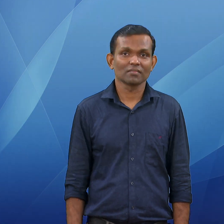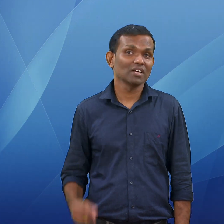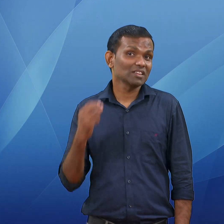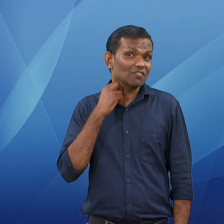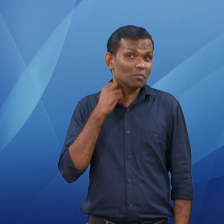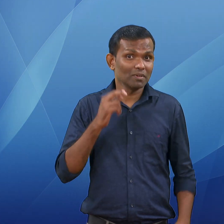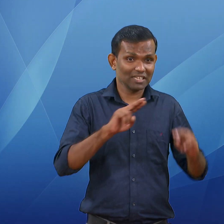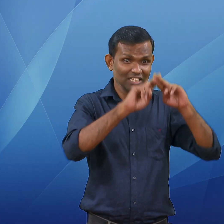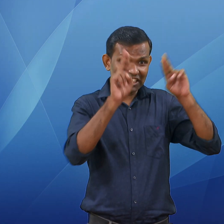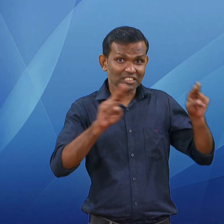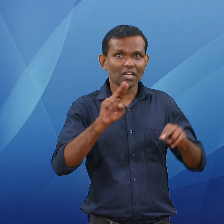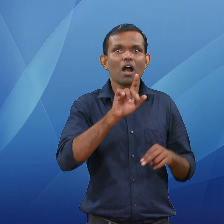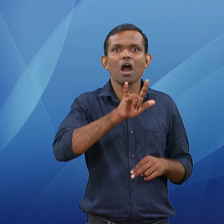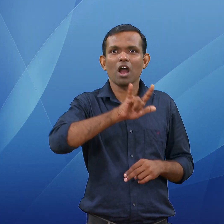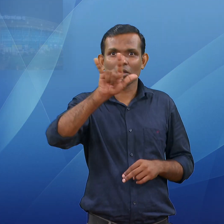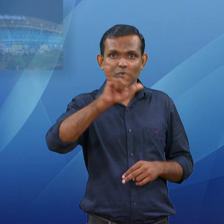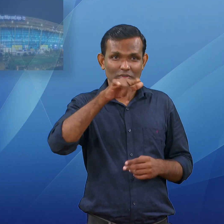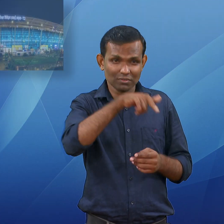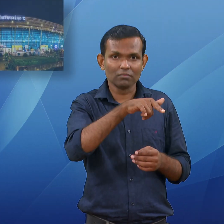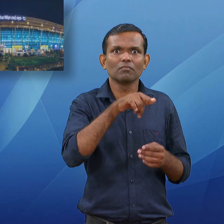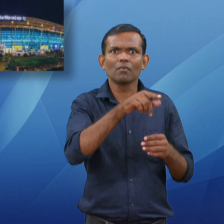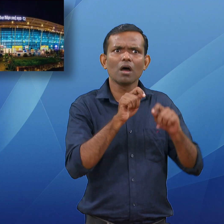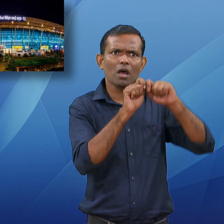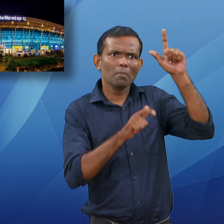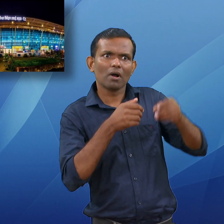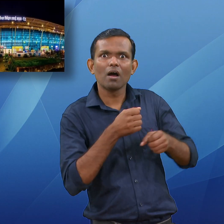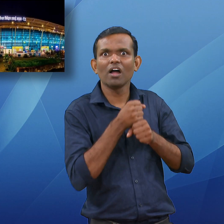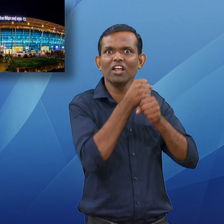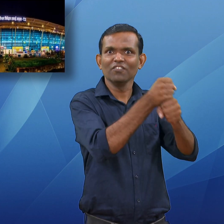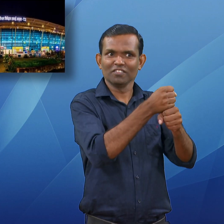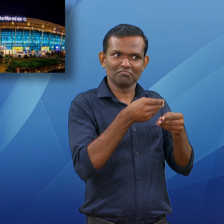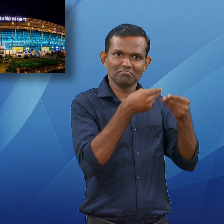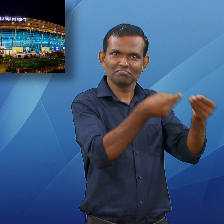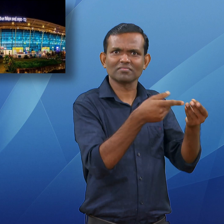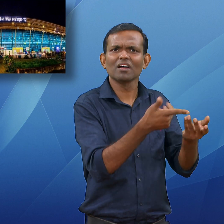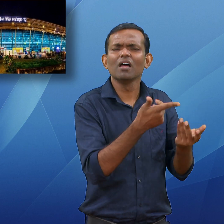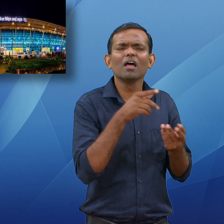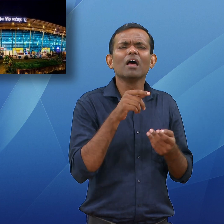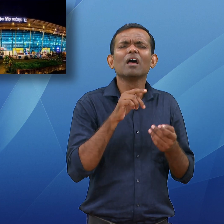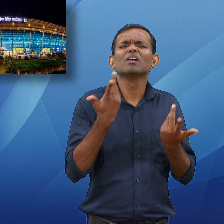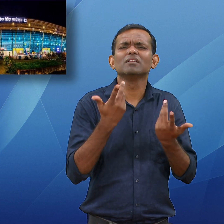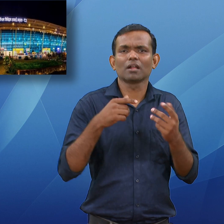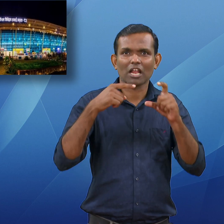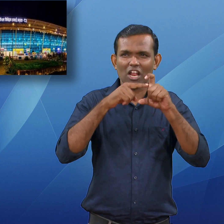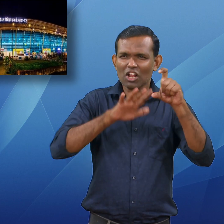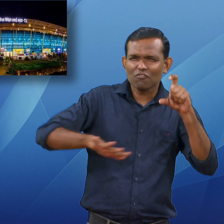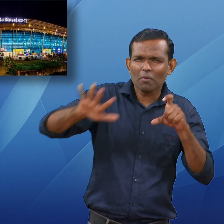Thiruvananthapuram International Airport has backed the Environmental Excellence Award at the 23rd Annual Green Tech Environment Awards